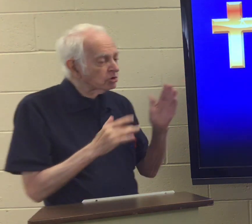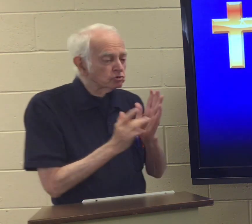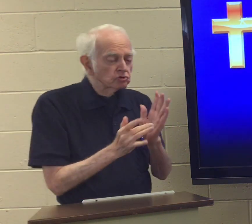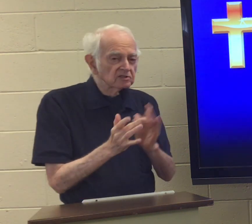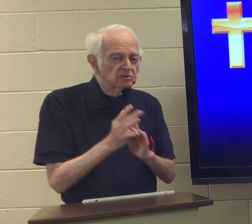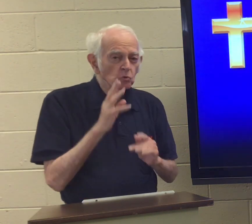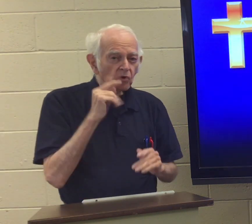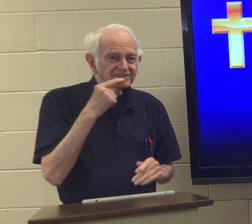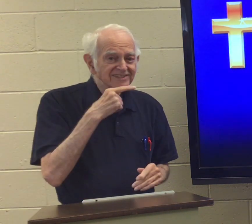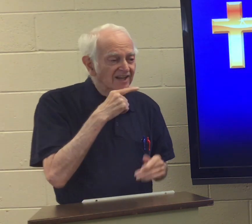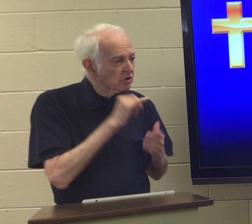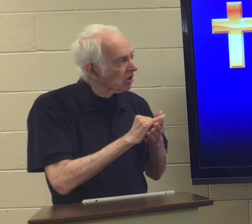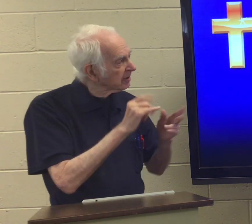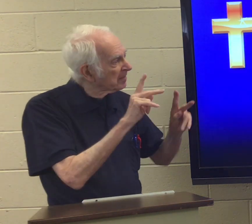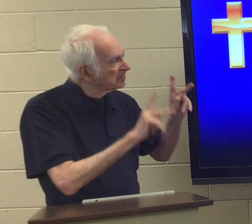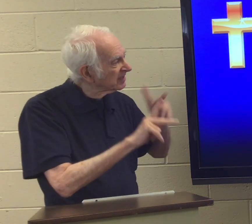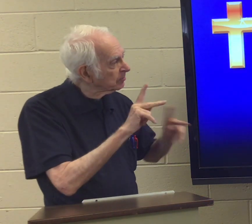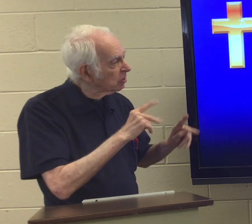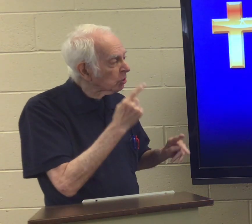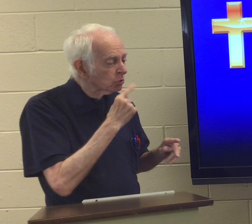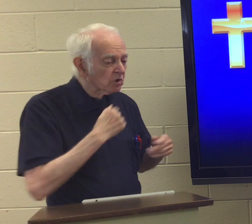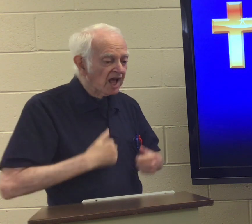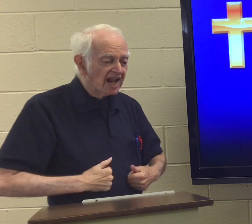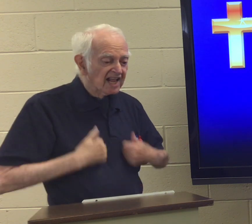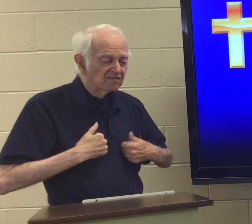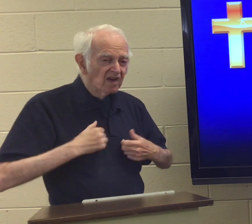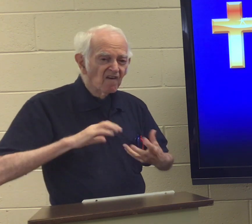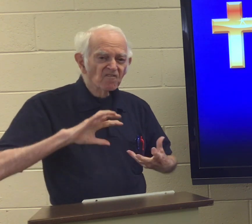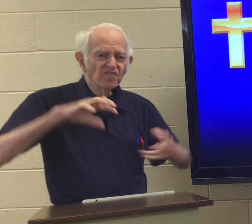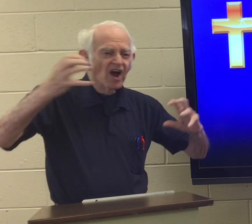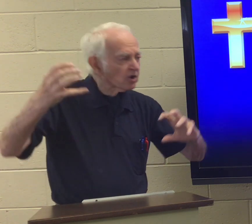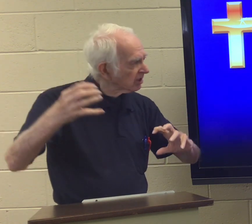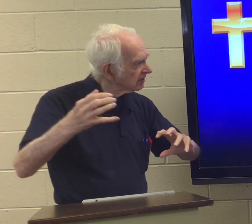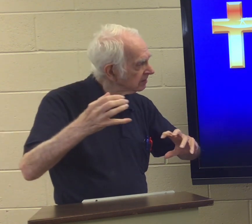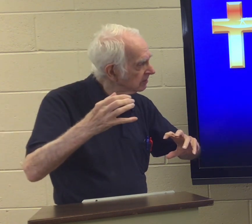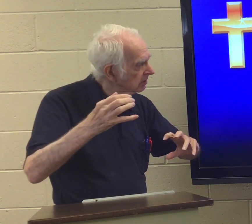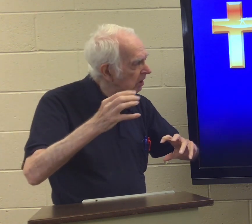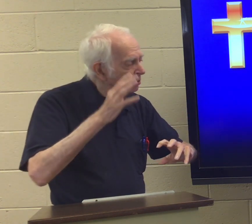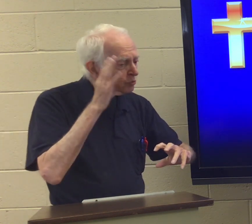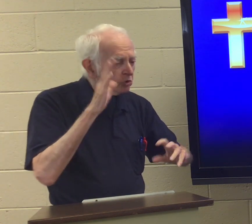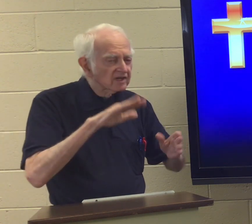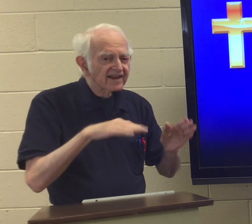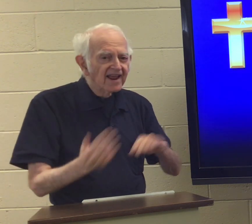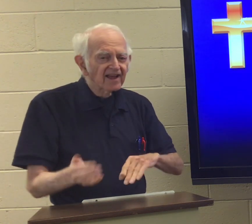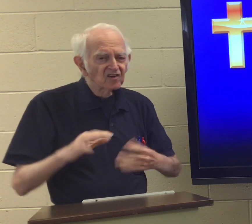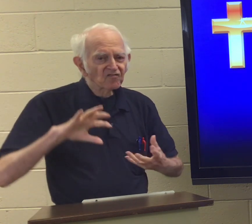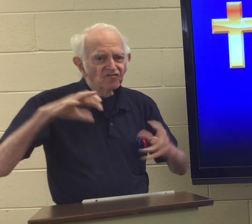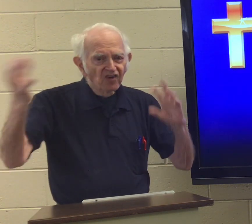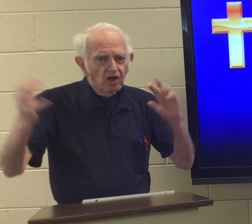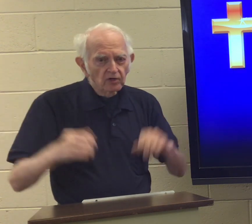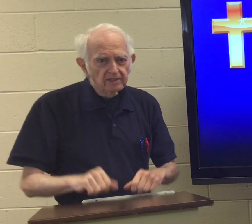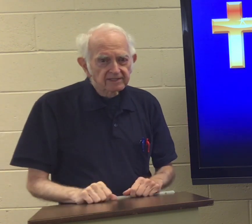Now Jesus was saying that people who live violently would die violently.